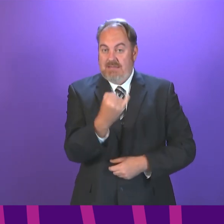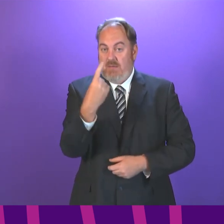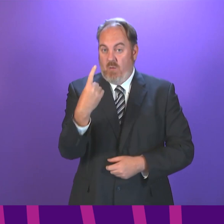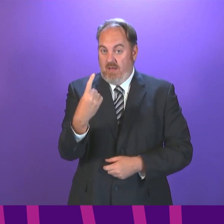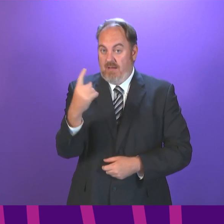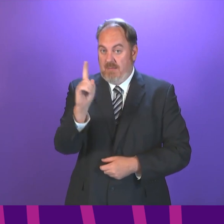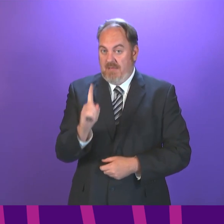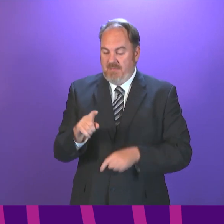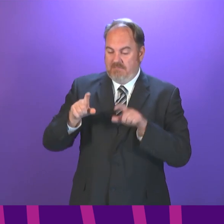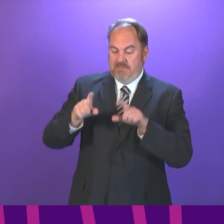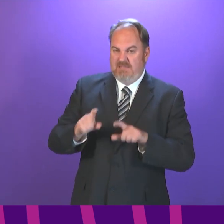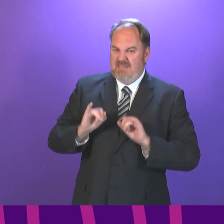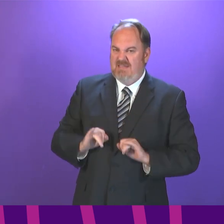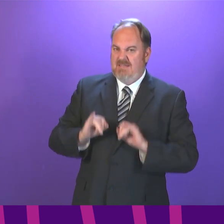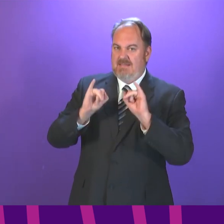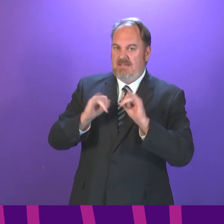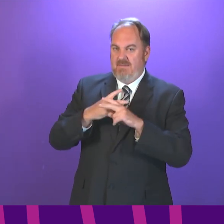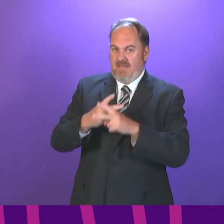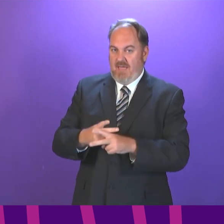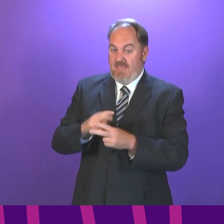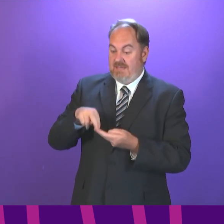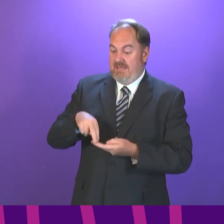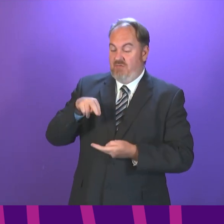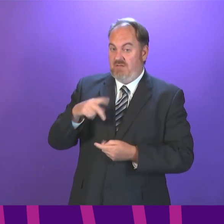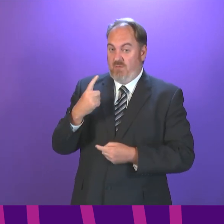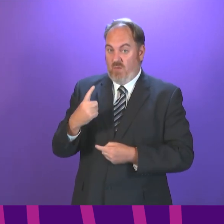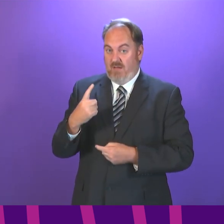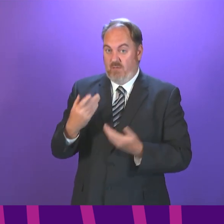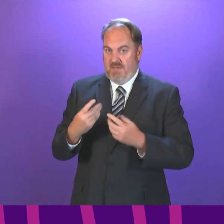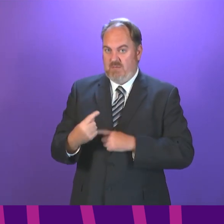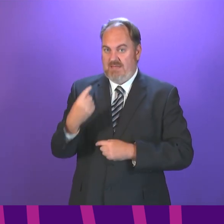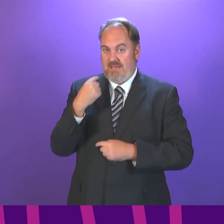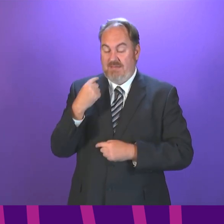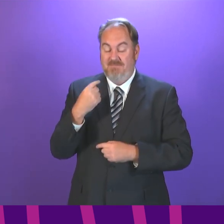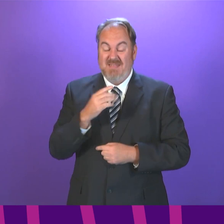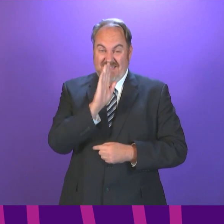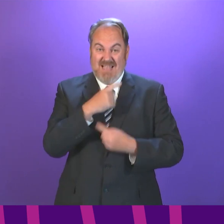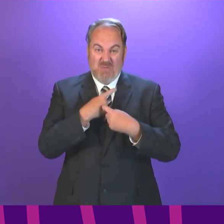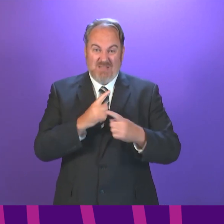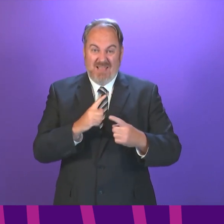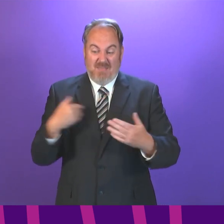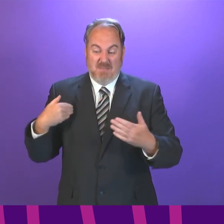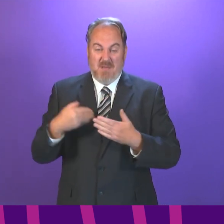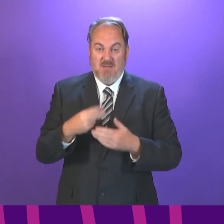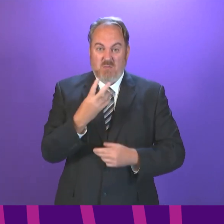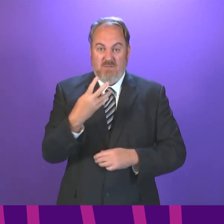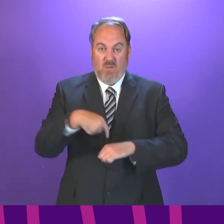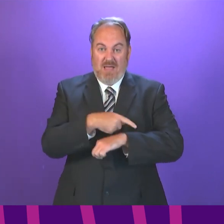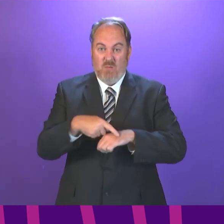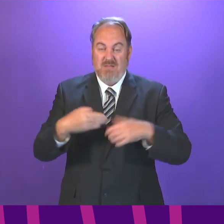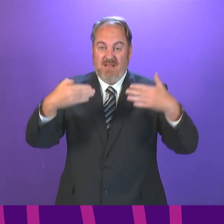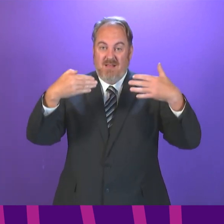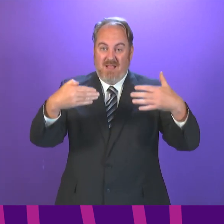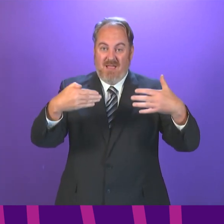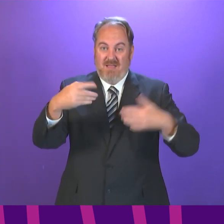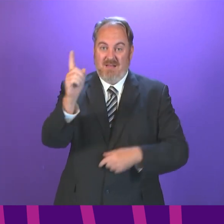intensive care, which is one more than yesterday. Sadly, nine further deaths were reported over the past 24 hours, taking the